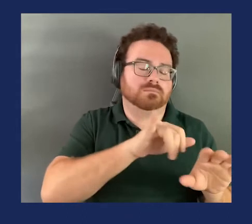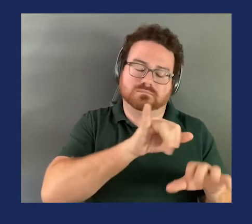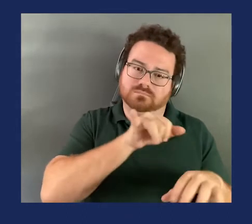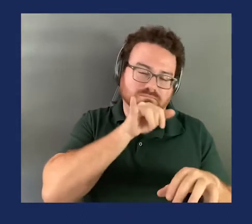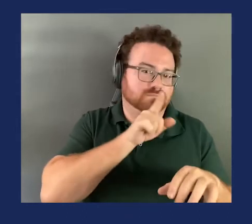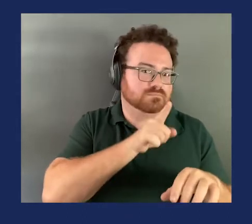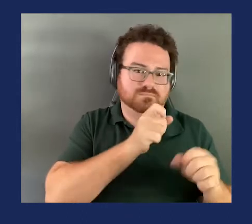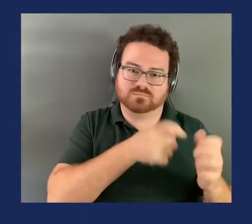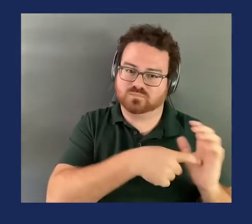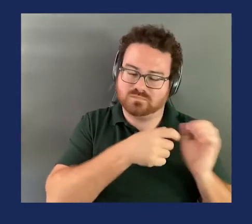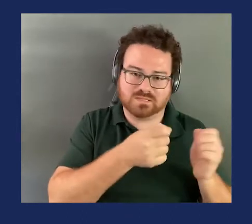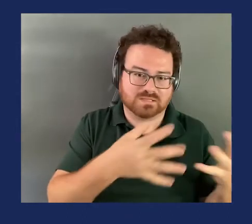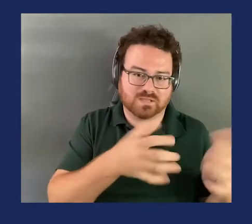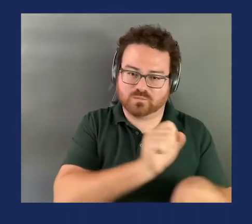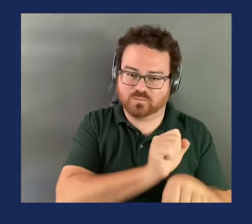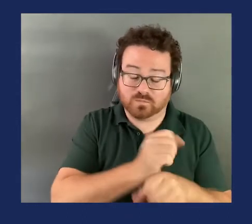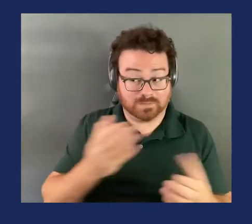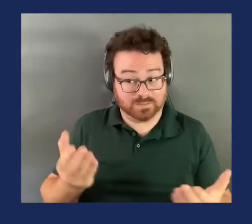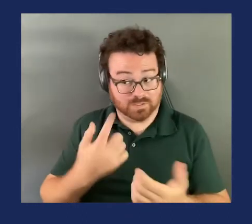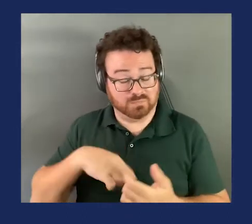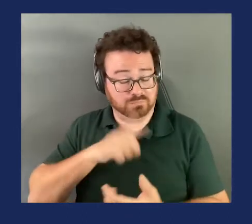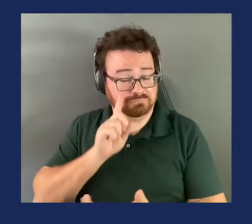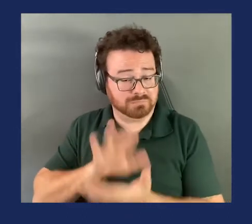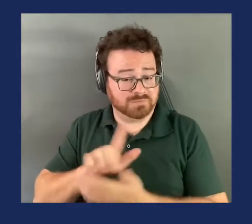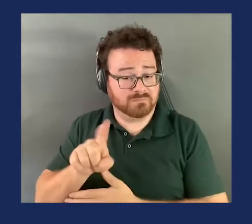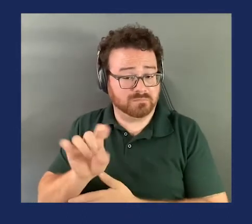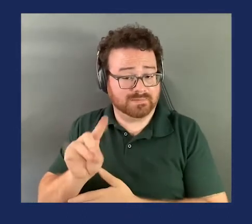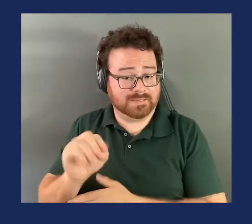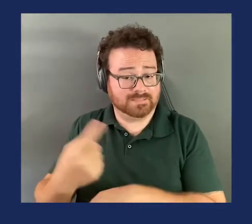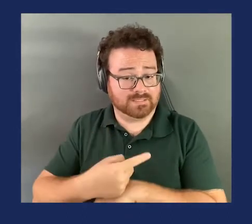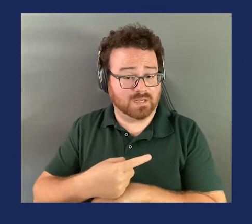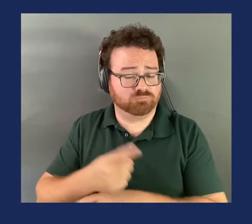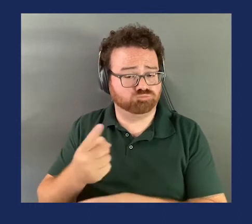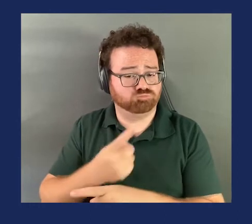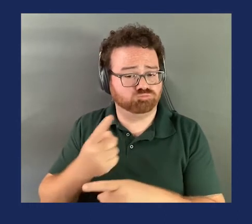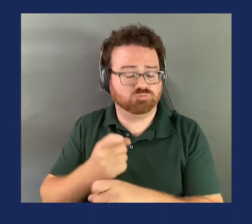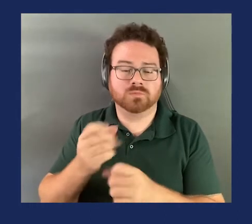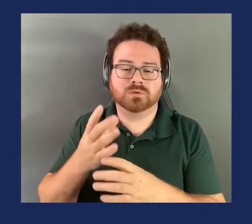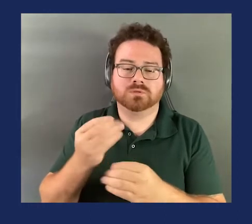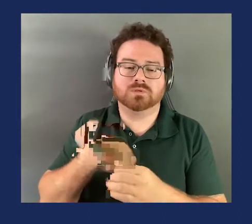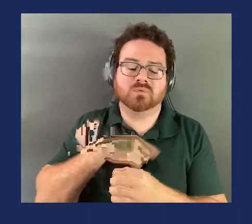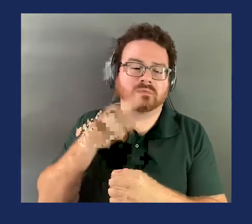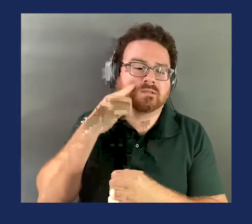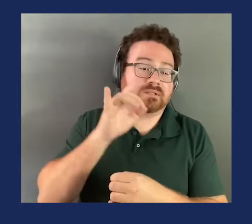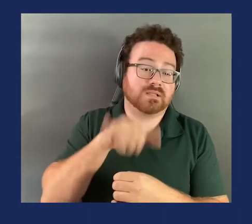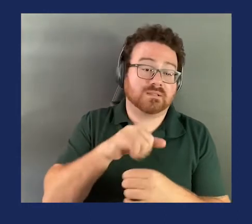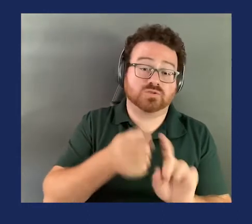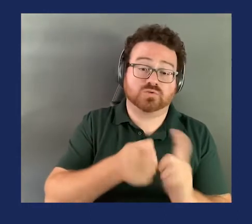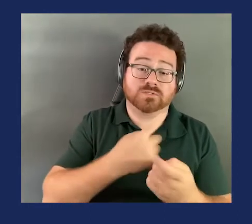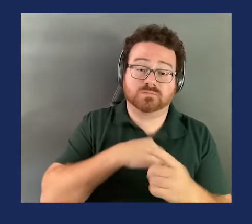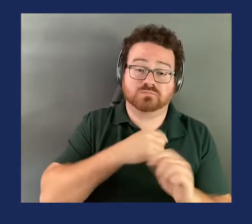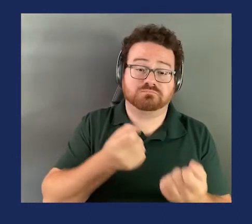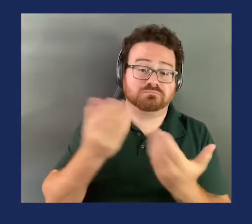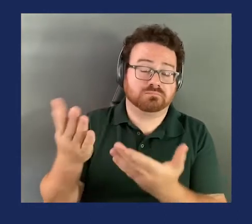staff thinks 180 days is appropriate. So presumably the changes that we're proposing could be implemented within those 180 days.